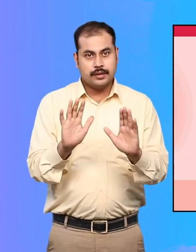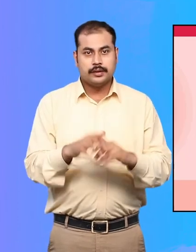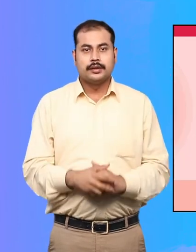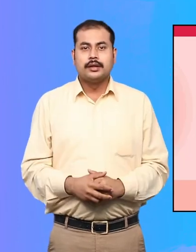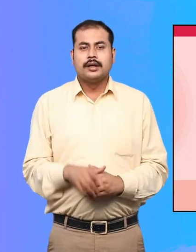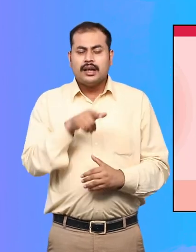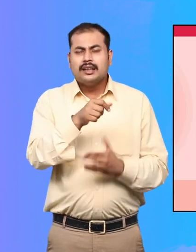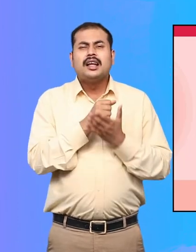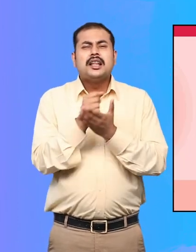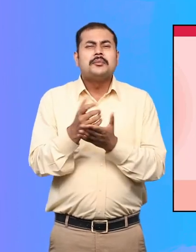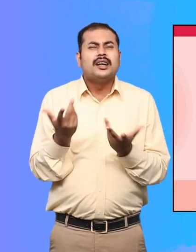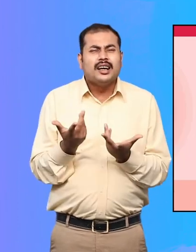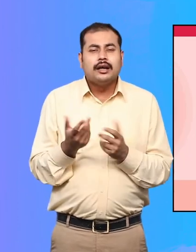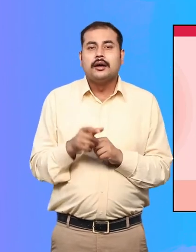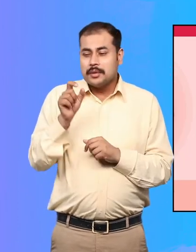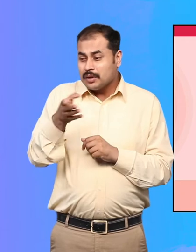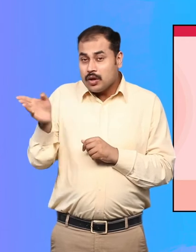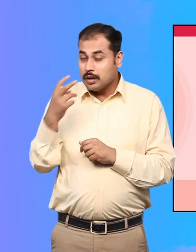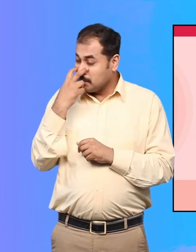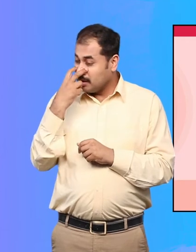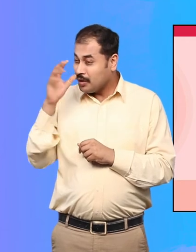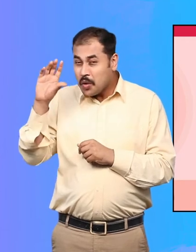This is helpful for persons with low vision.